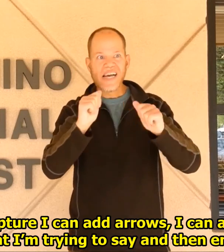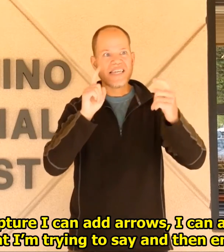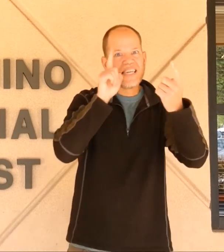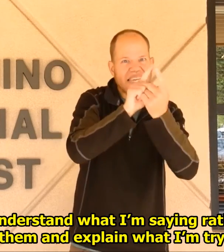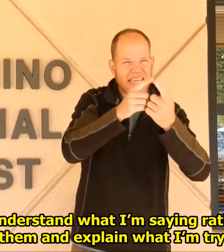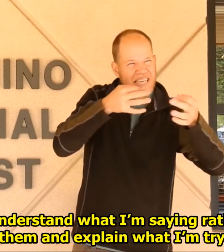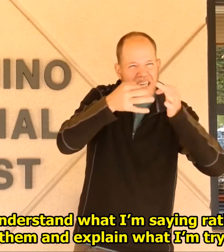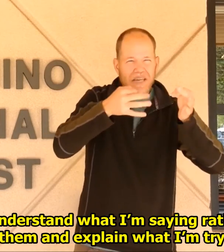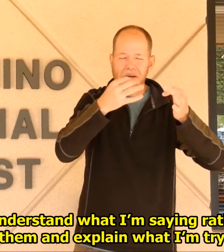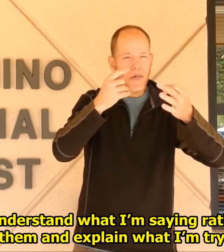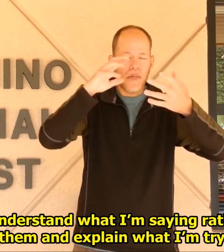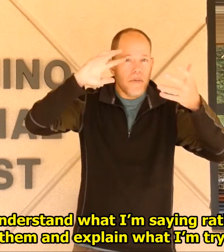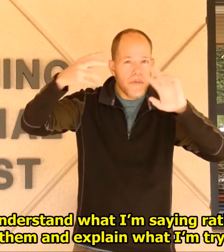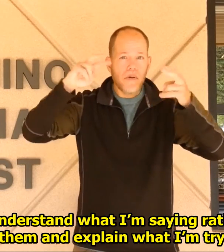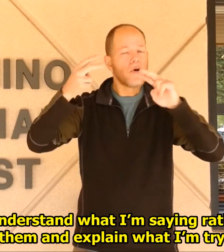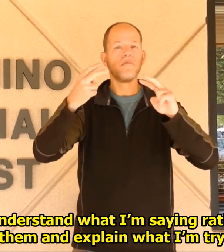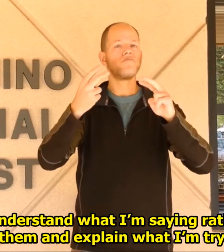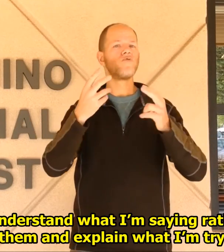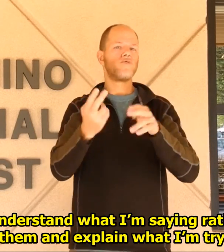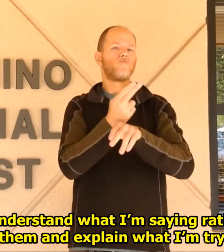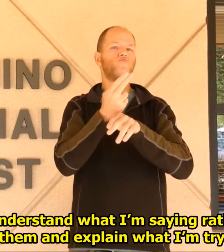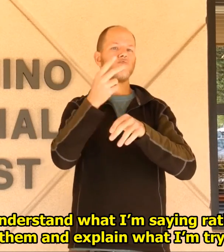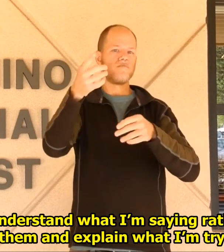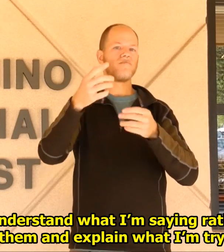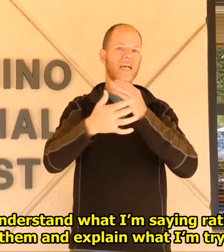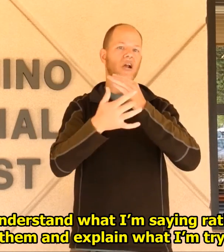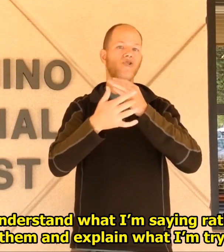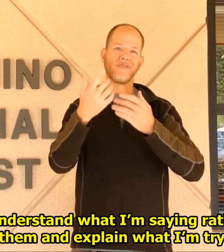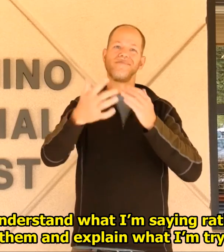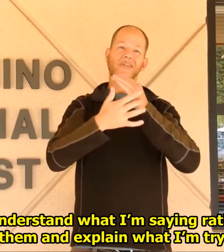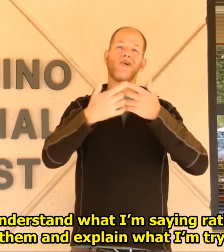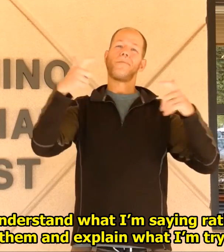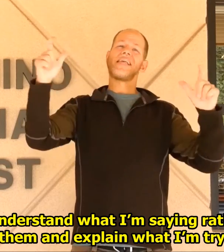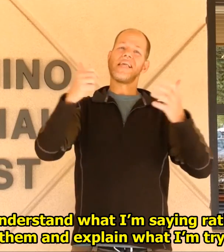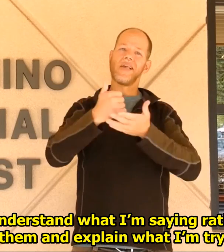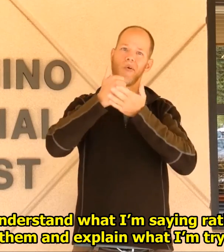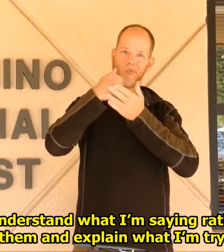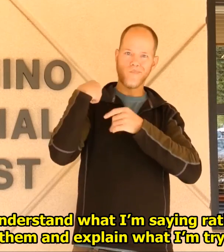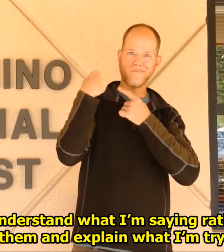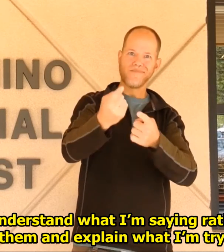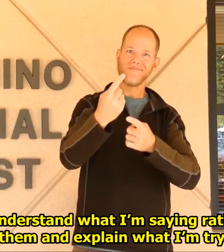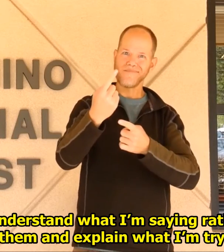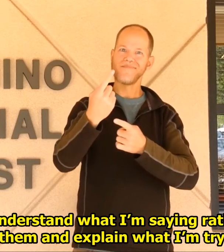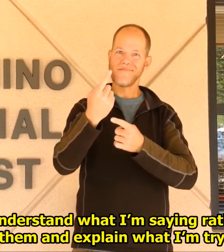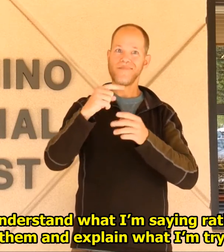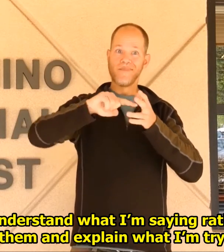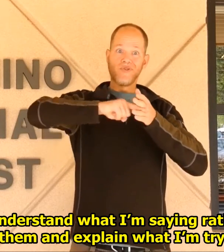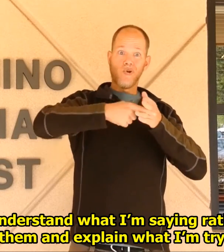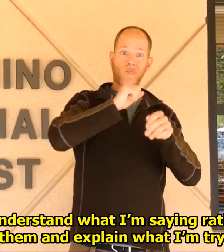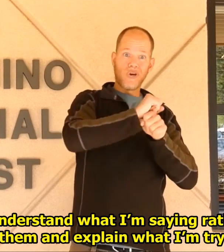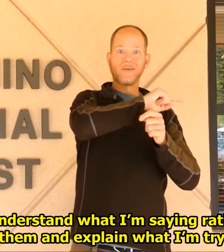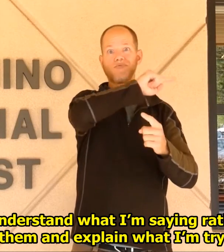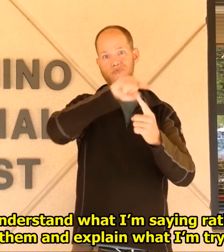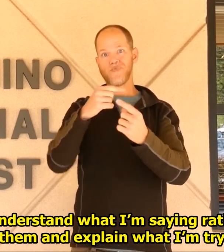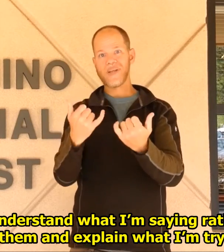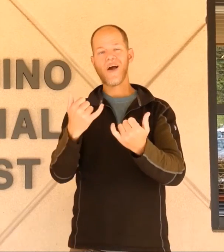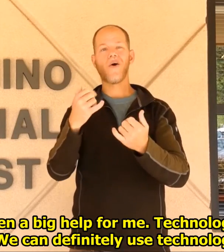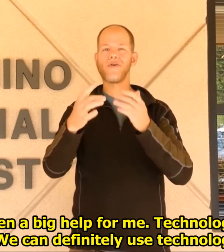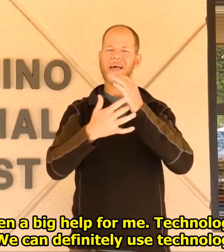email that to a colleague so they understand what I'm saying rather than trying to sit down with them and explain what I'm trying to do to